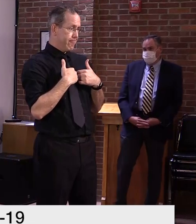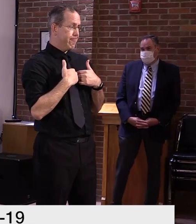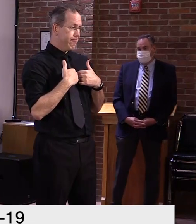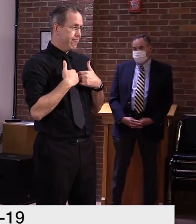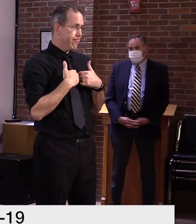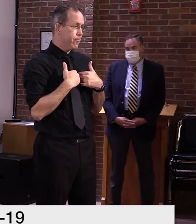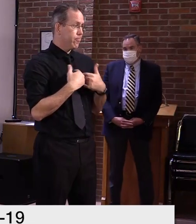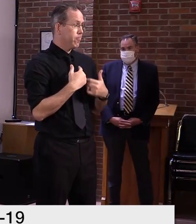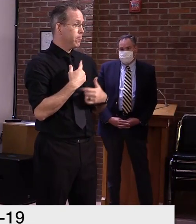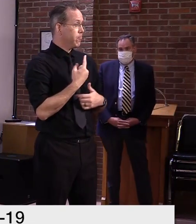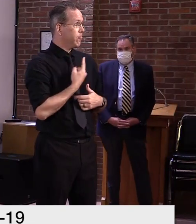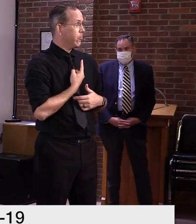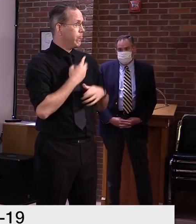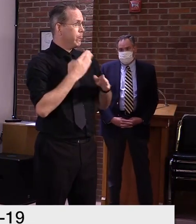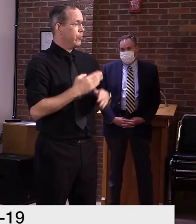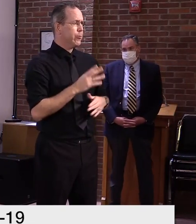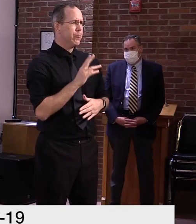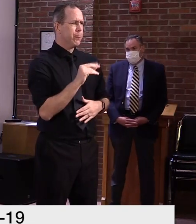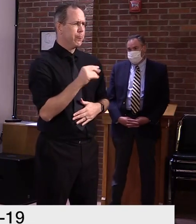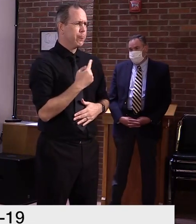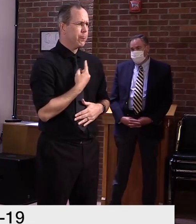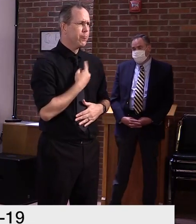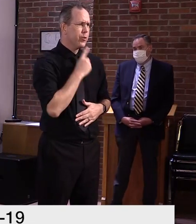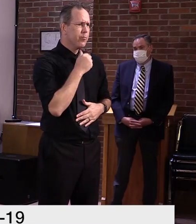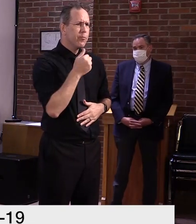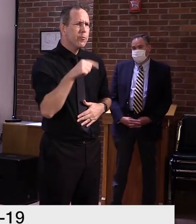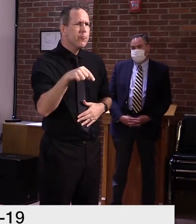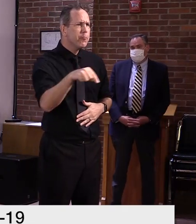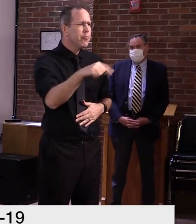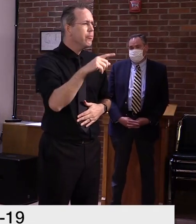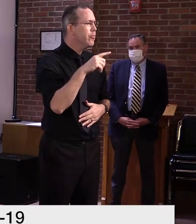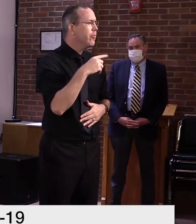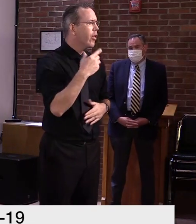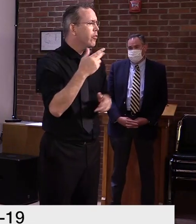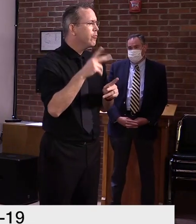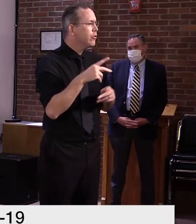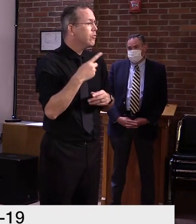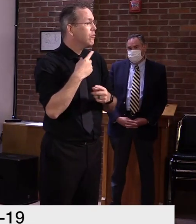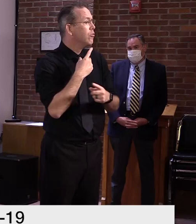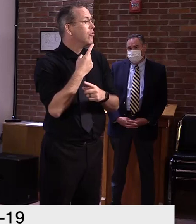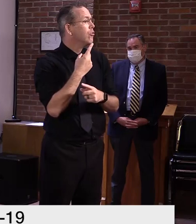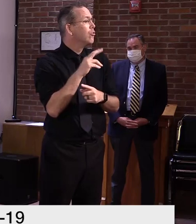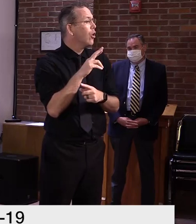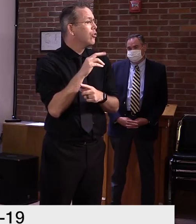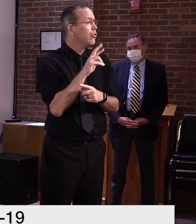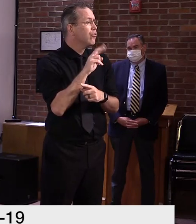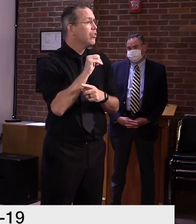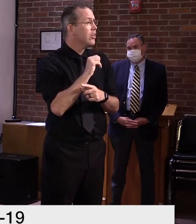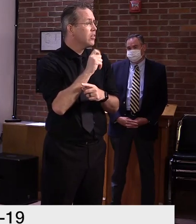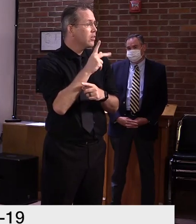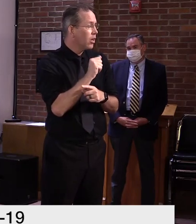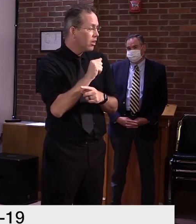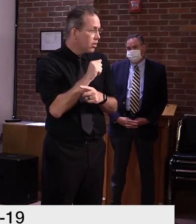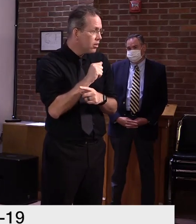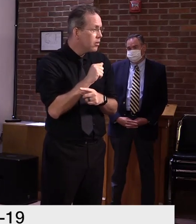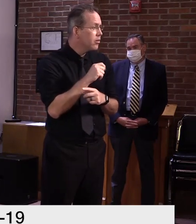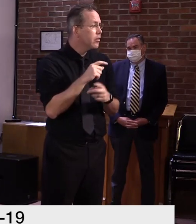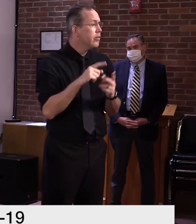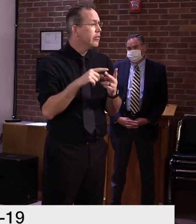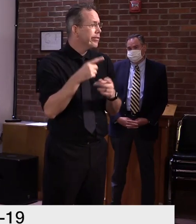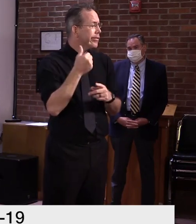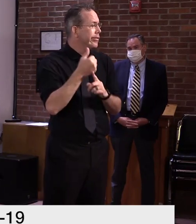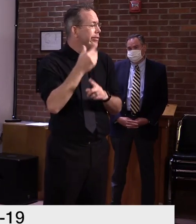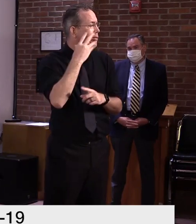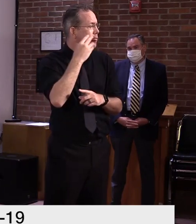uh, I believe that, uh, Dr. Ravka is, uh, spot on, and has done a lot of research on this. There are others, uh,